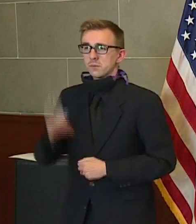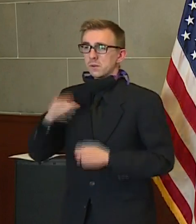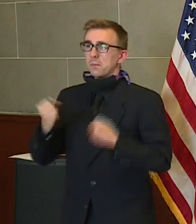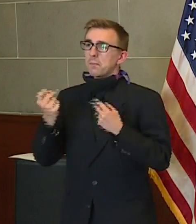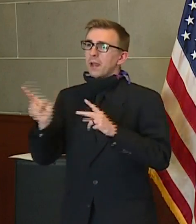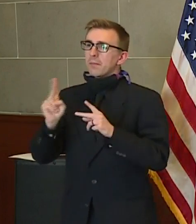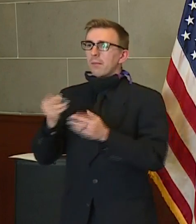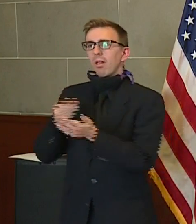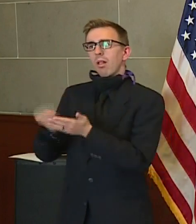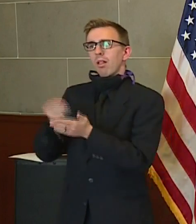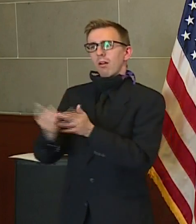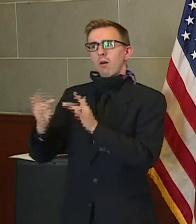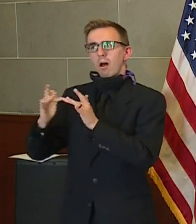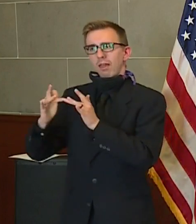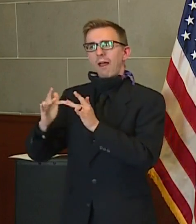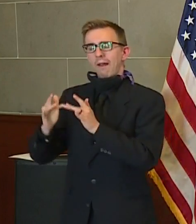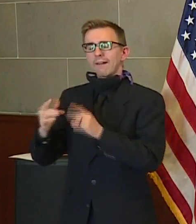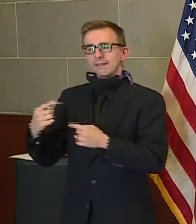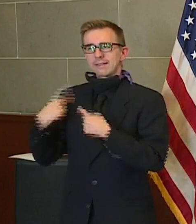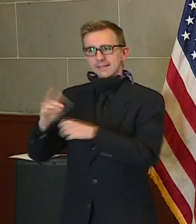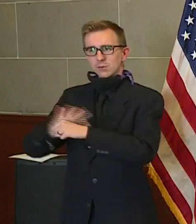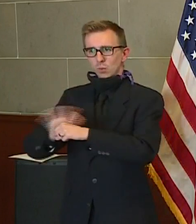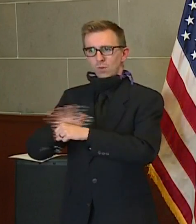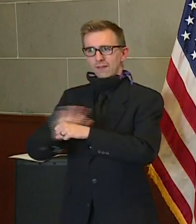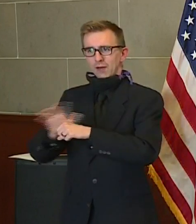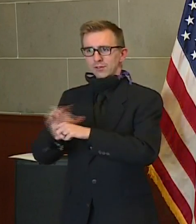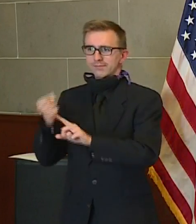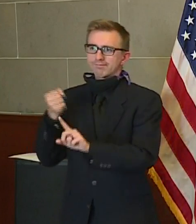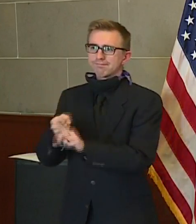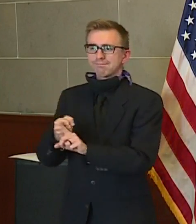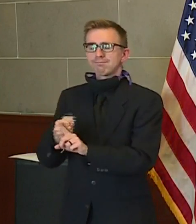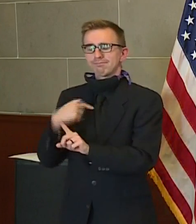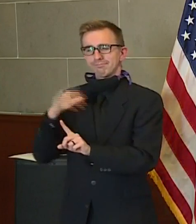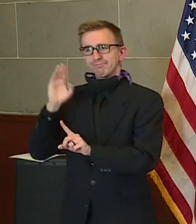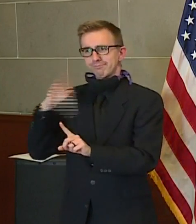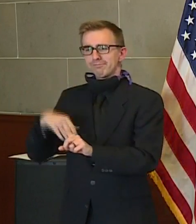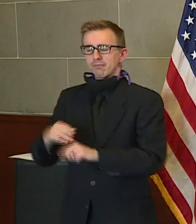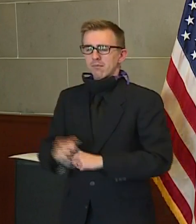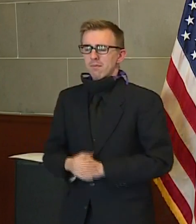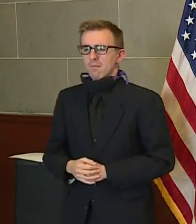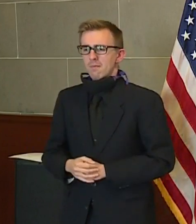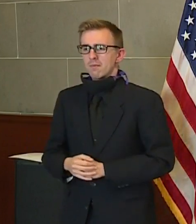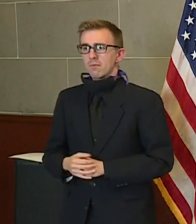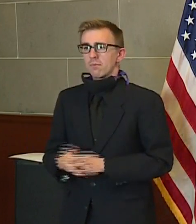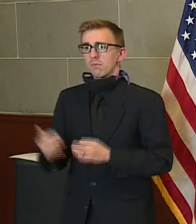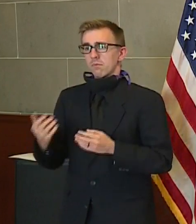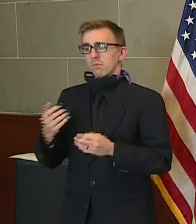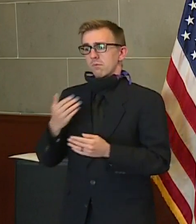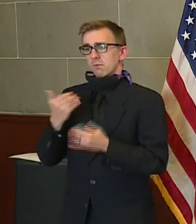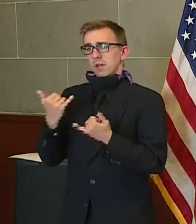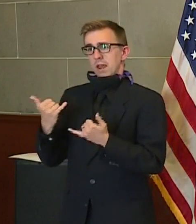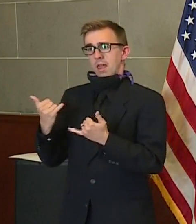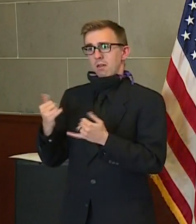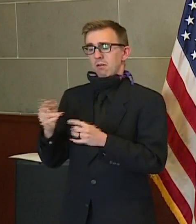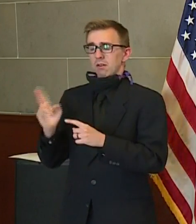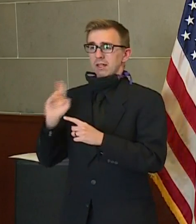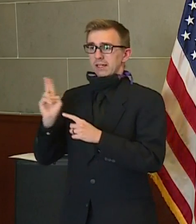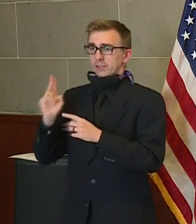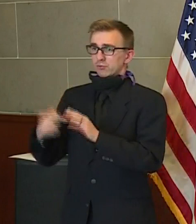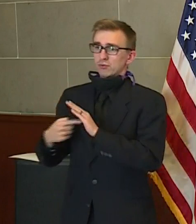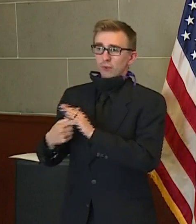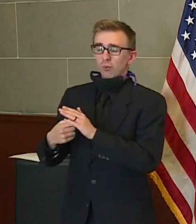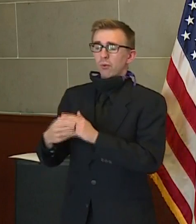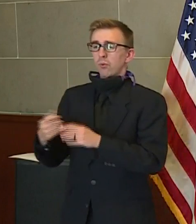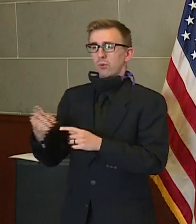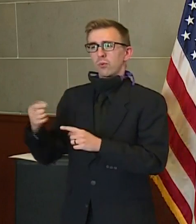have shopped online since the coronavirus has taken place. But if there's ever a time in our history and of our